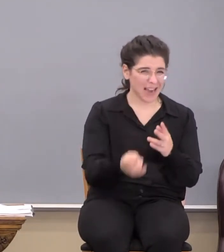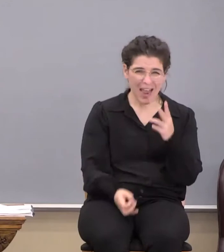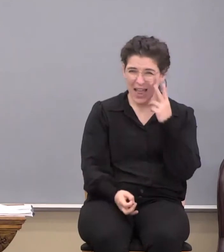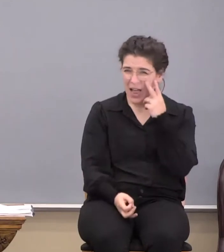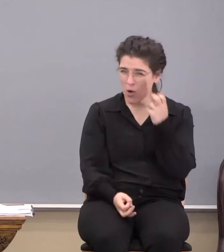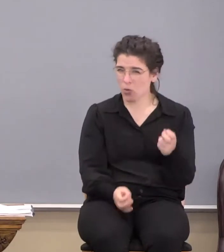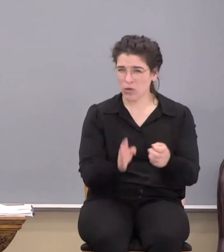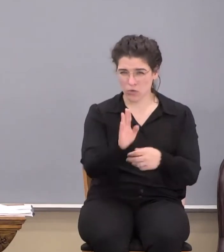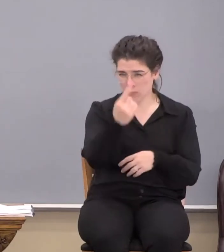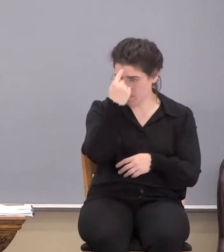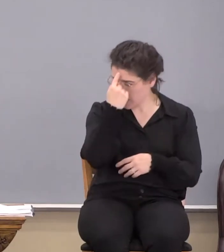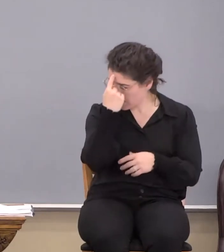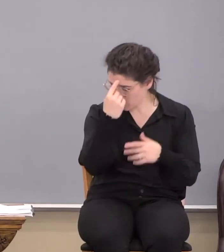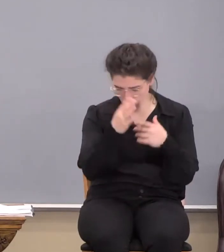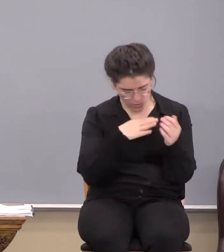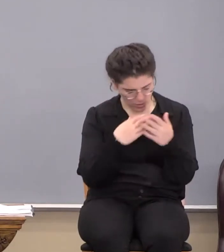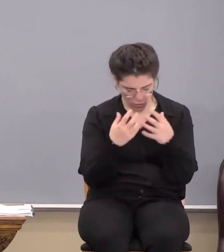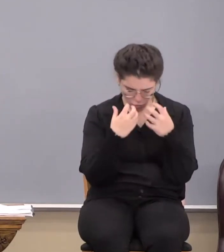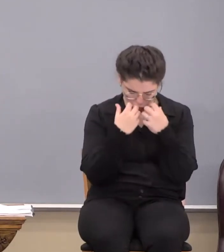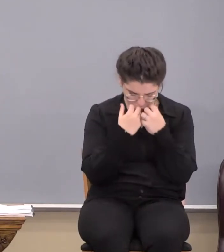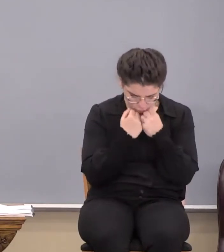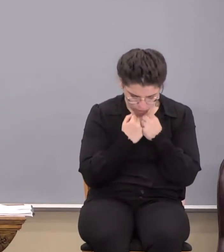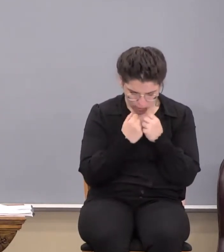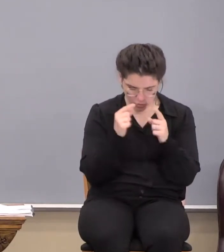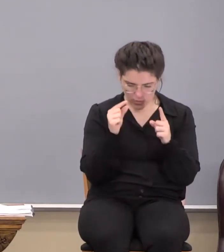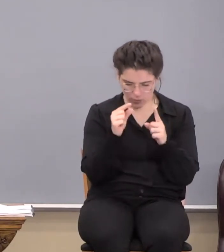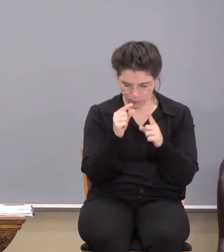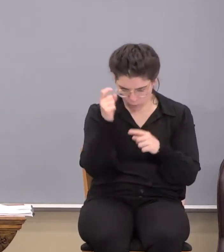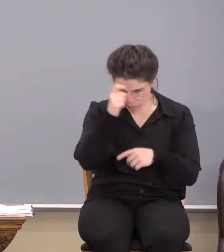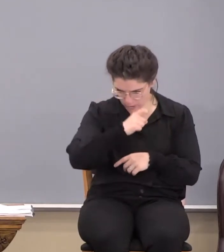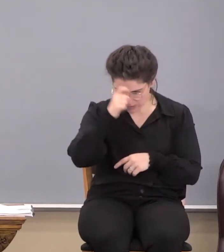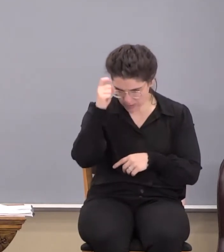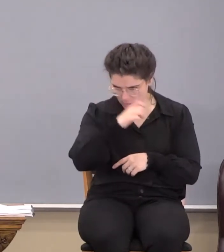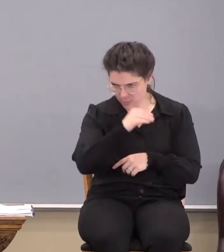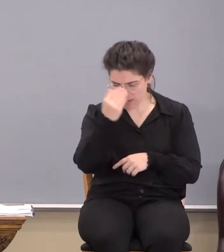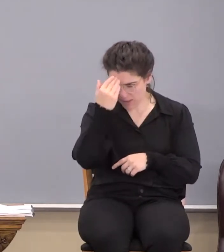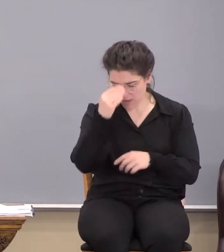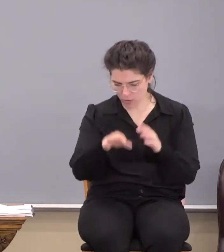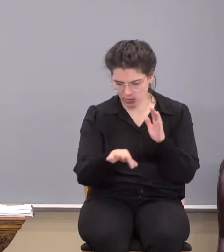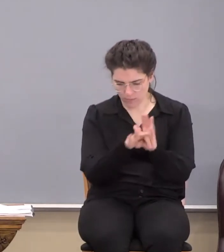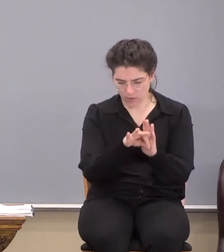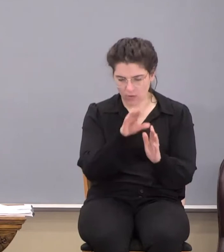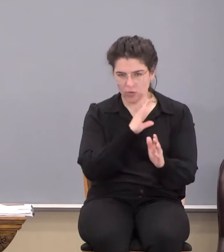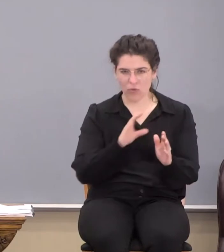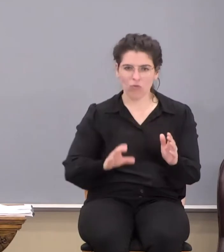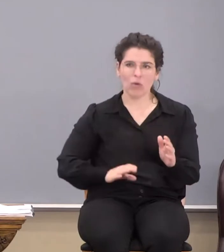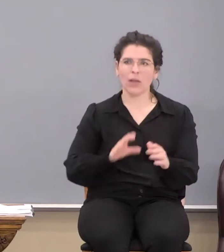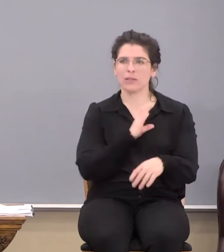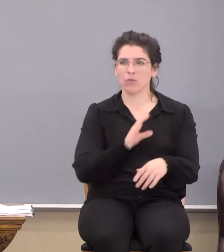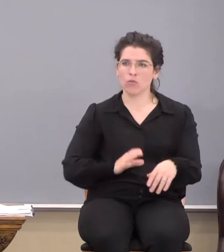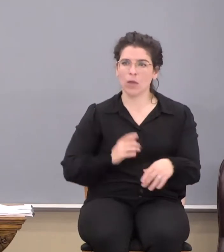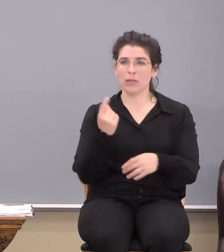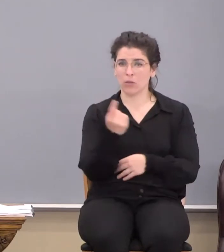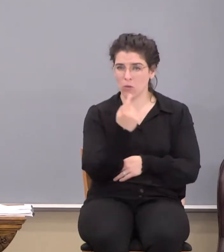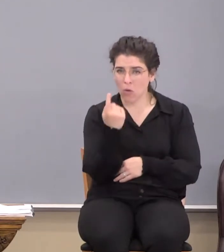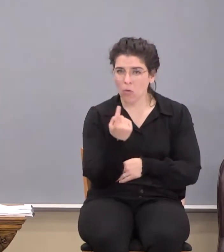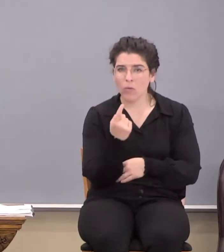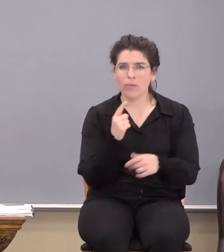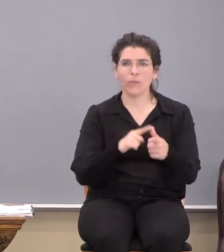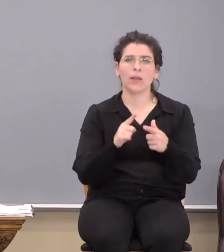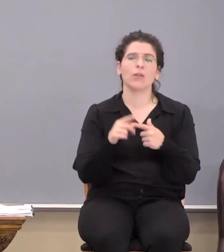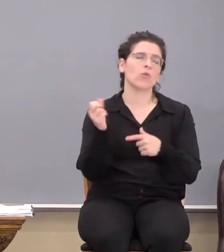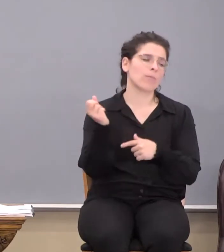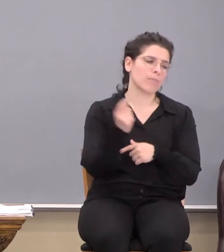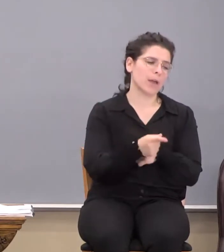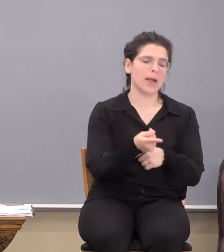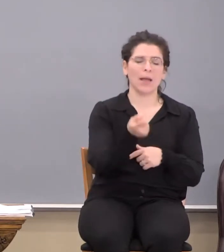your mind whether or not the treasures of wisdom and knowledge are to be found in Christ and Christ alone, then go back